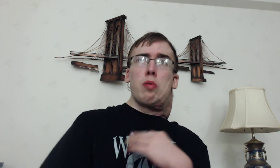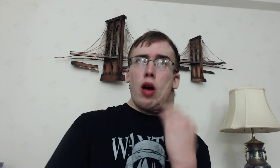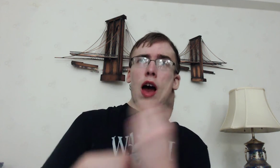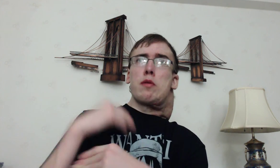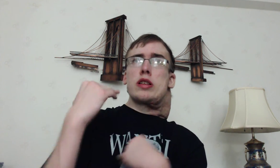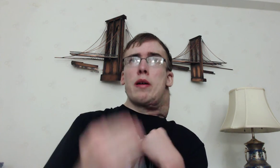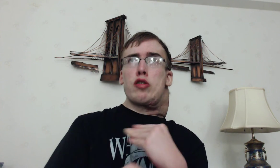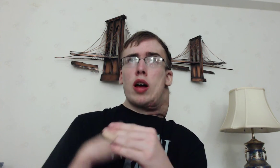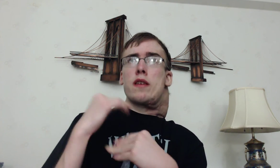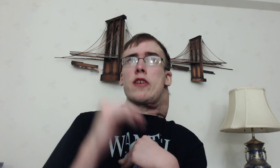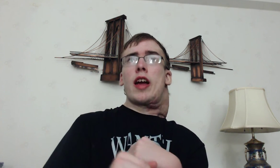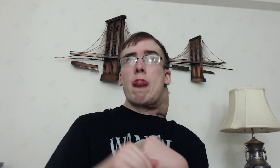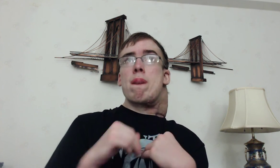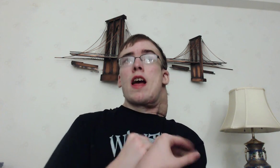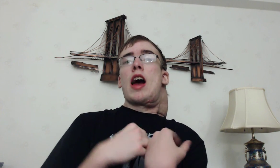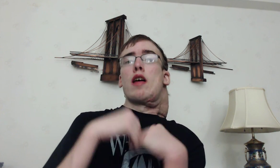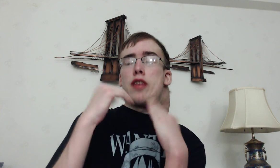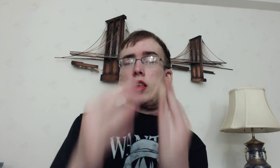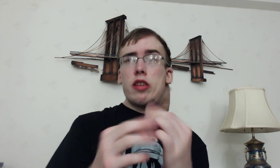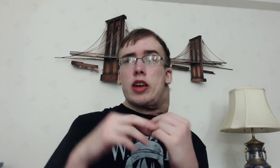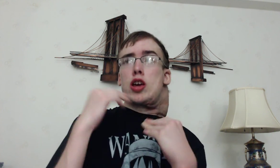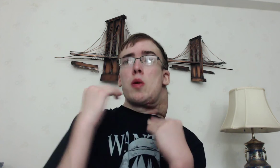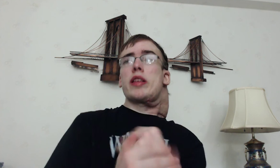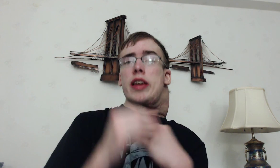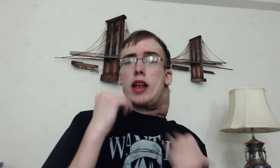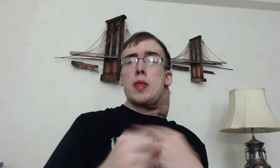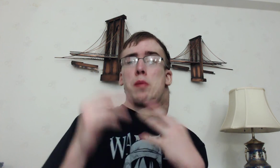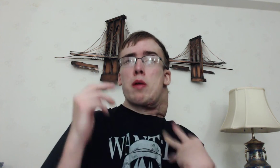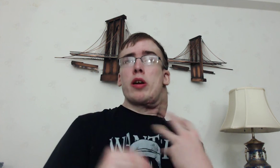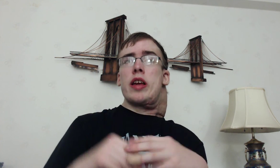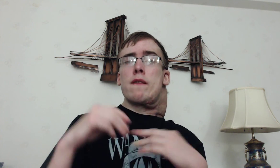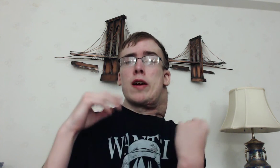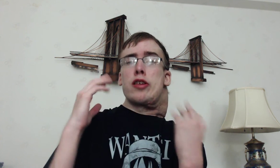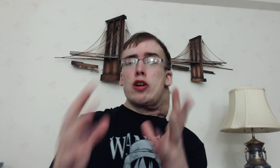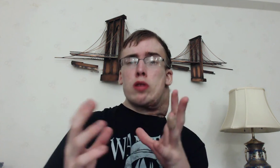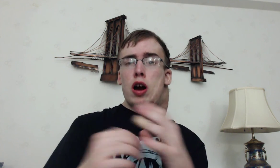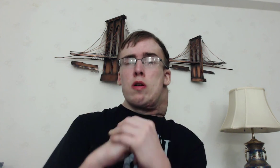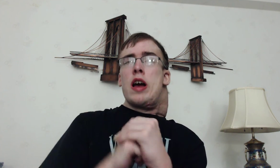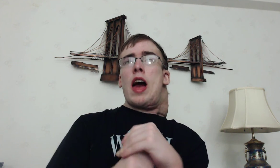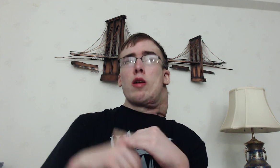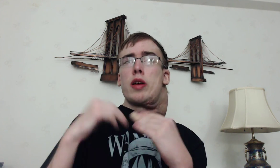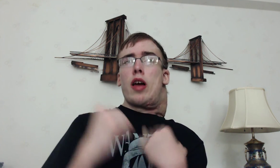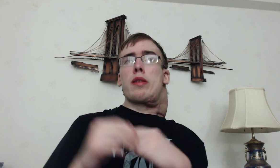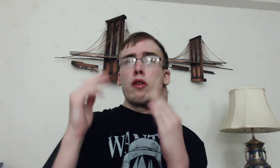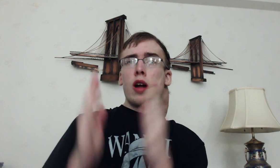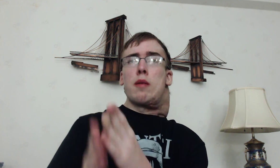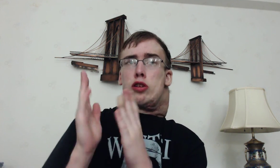adversaries He'll have to face And eventually He's going to get to the point Where he needs to fight in Yoko And it'll be like the Rob Luffy